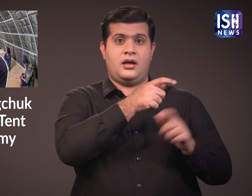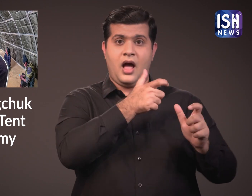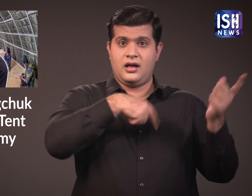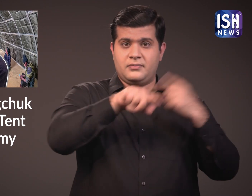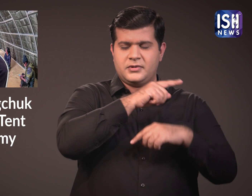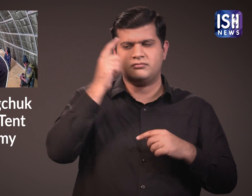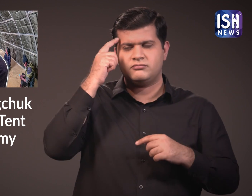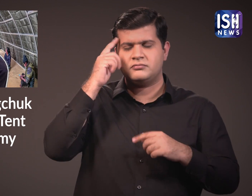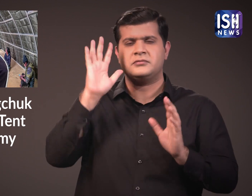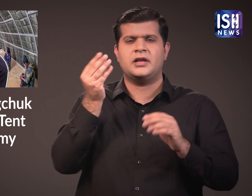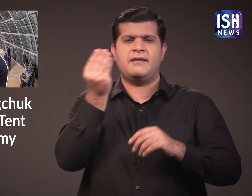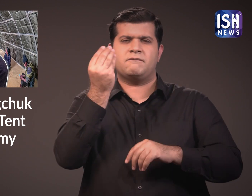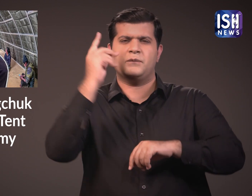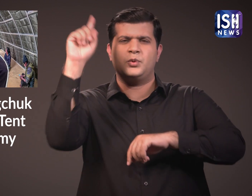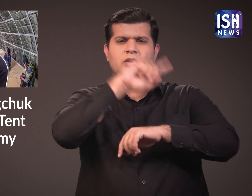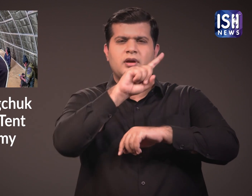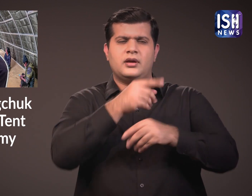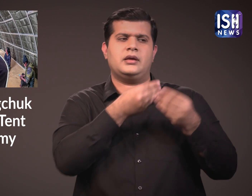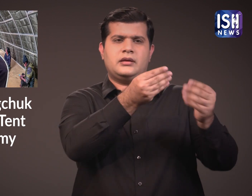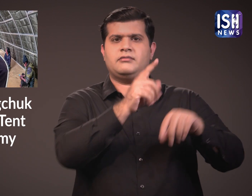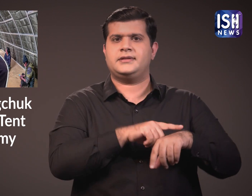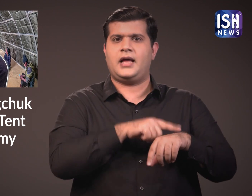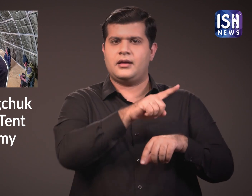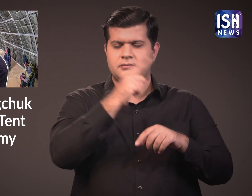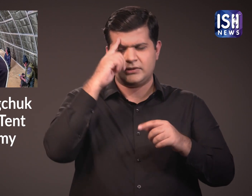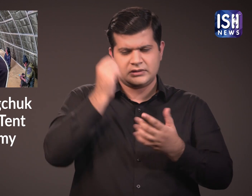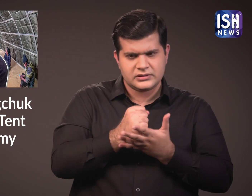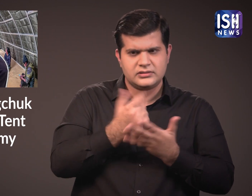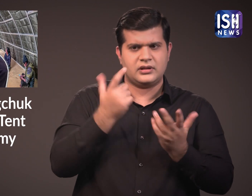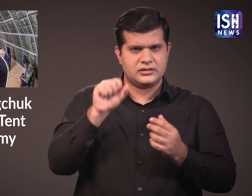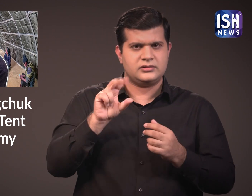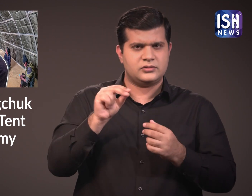heat. The Indian Army will look into it in a few days.